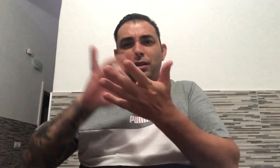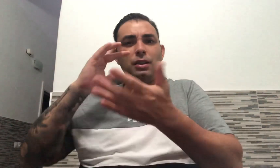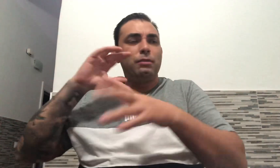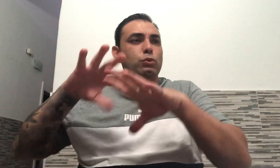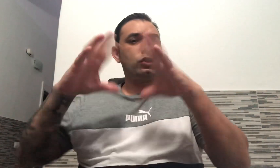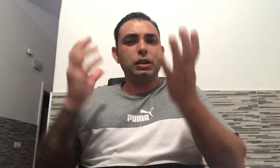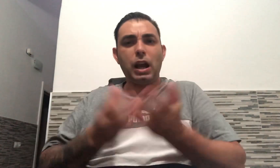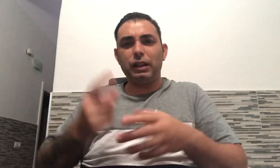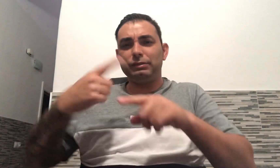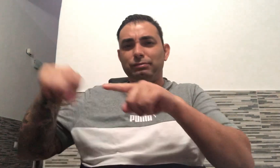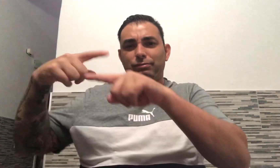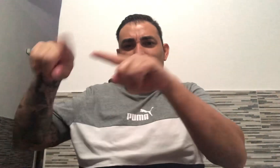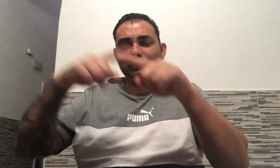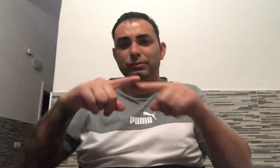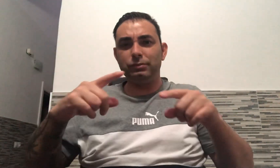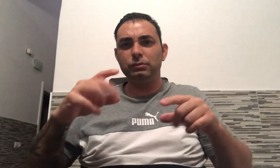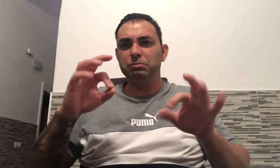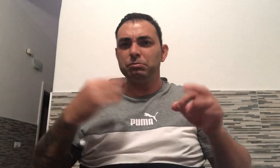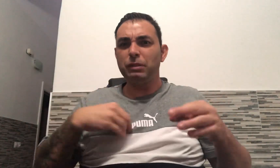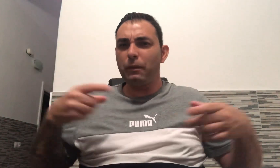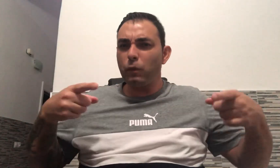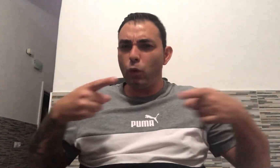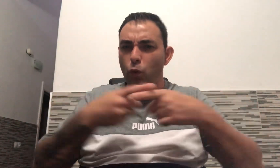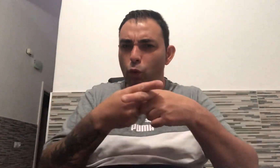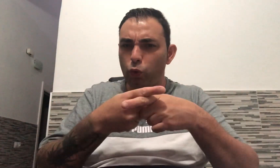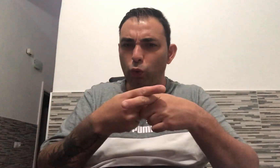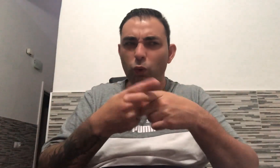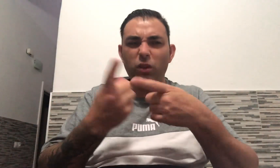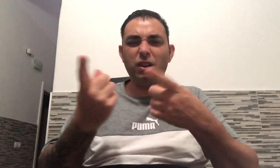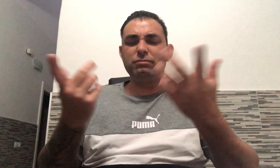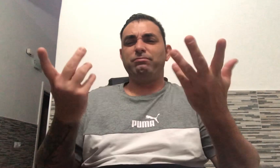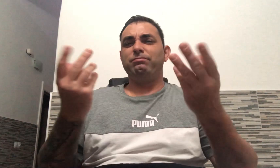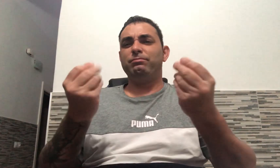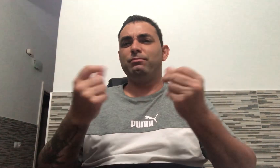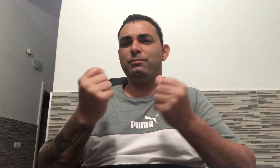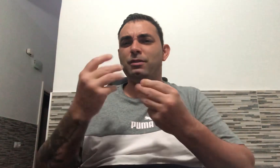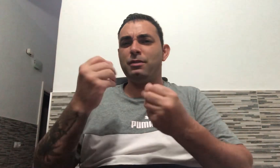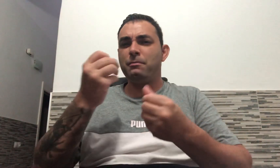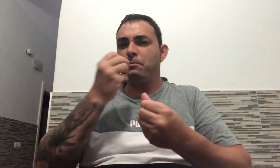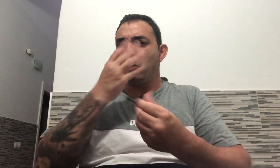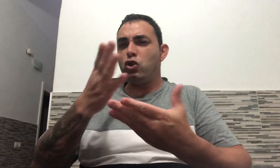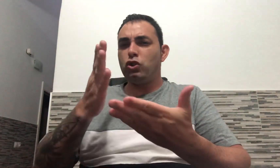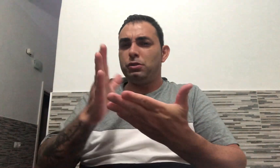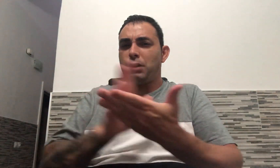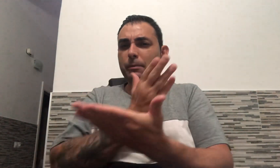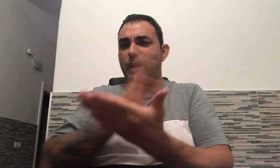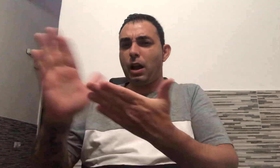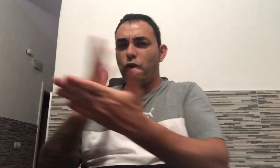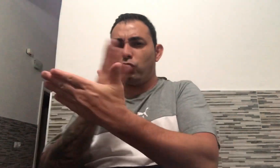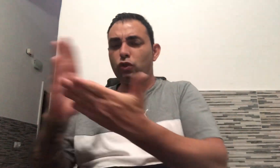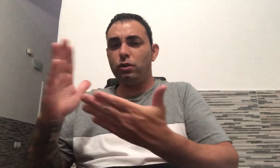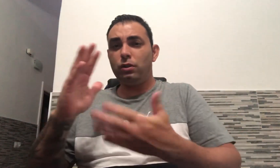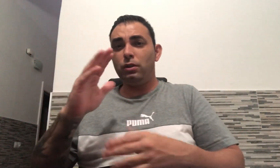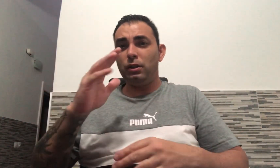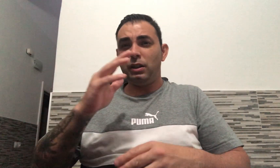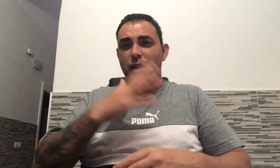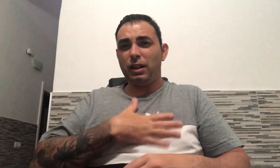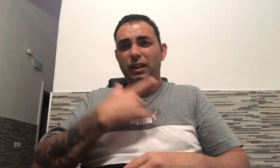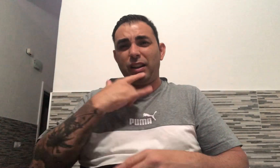I used to live here. Then I